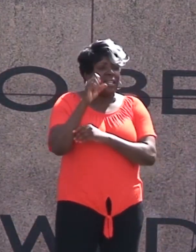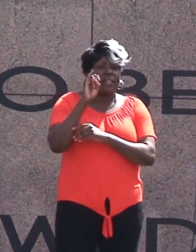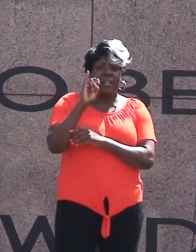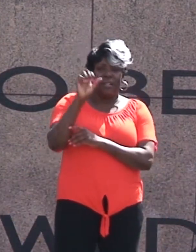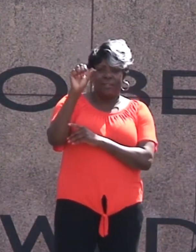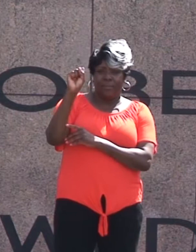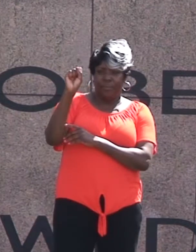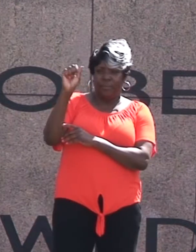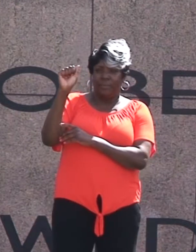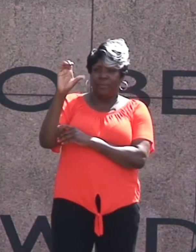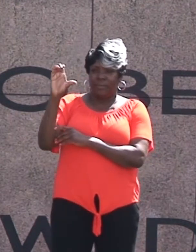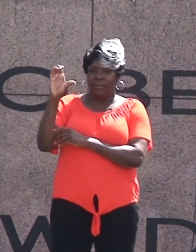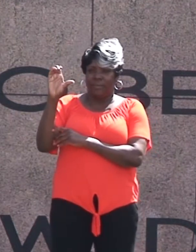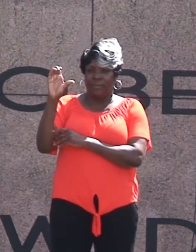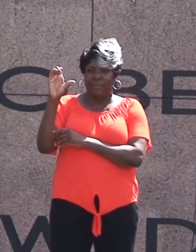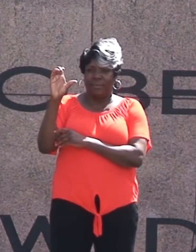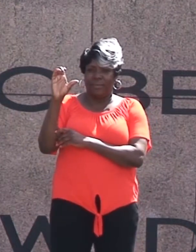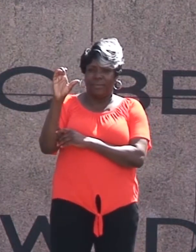Inventor of gravity